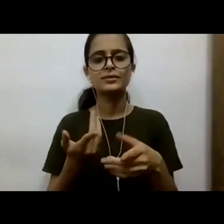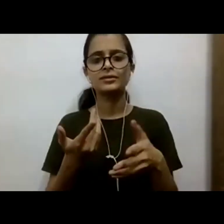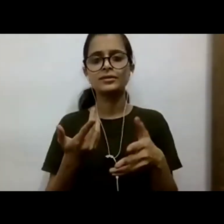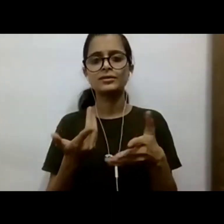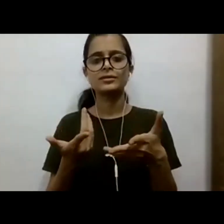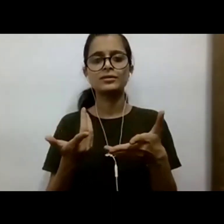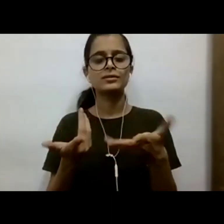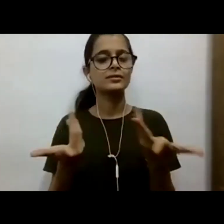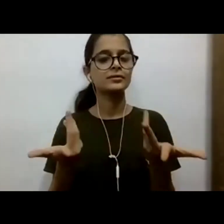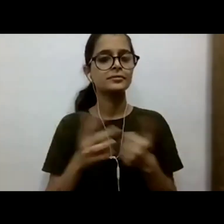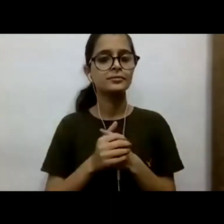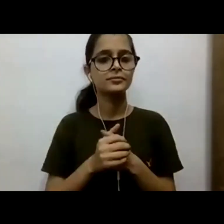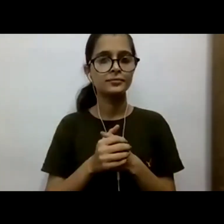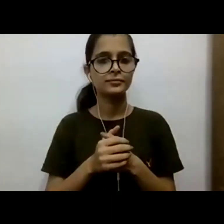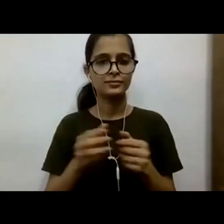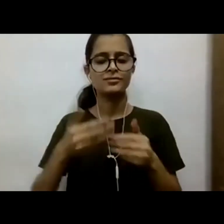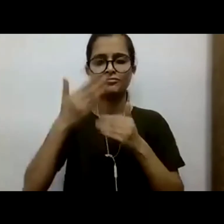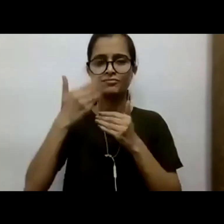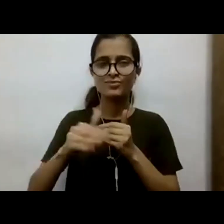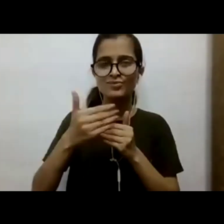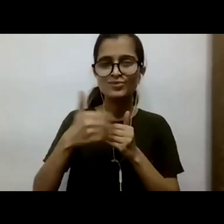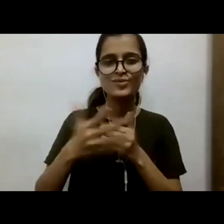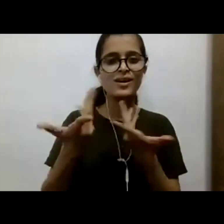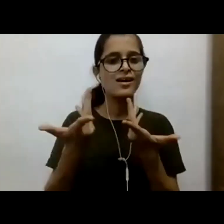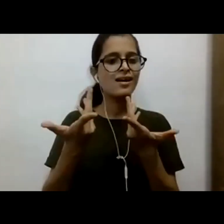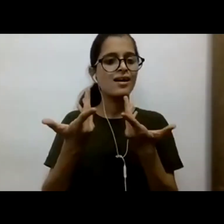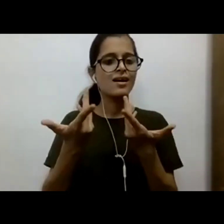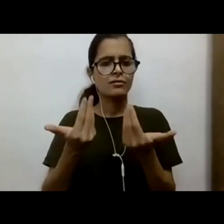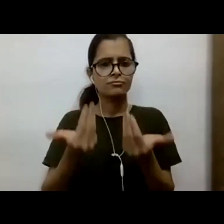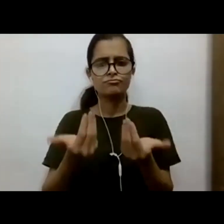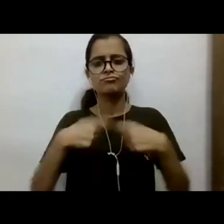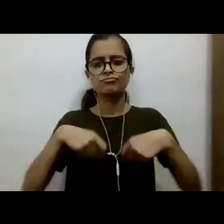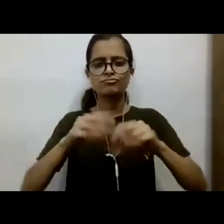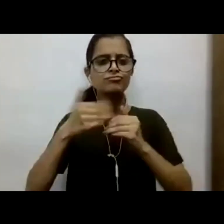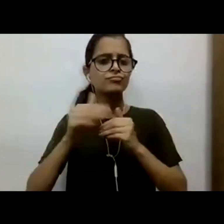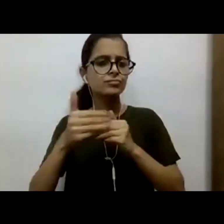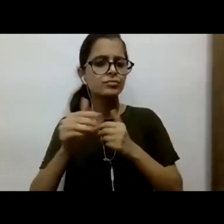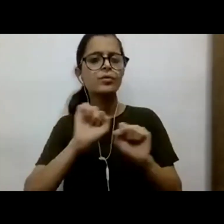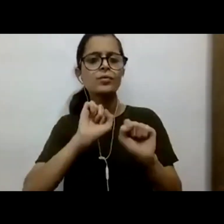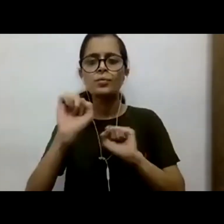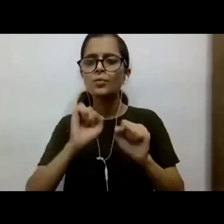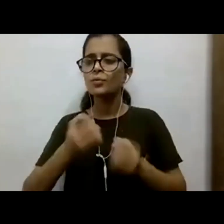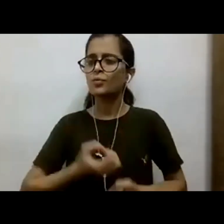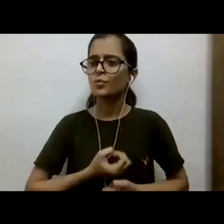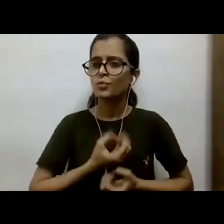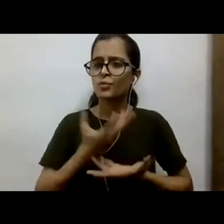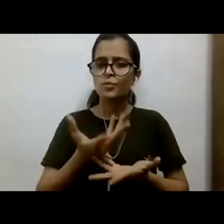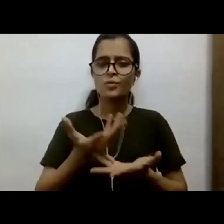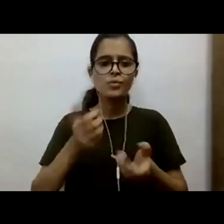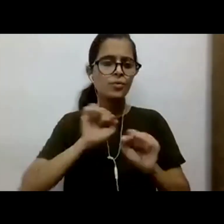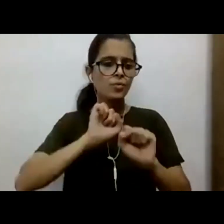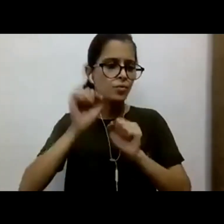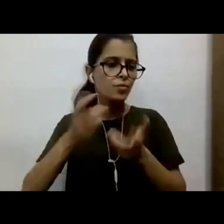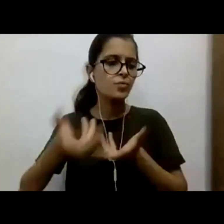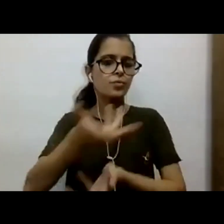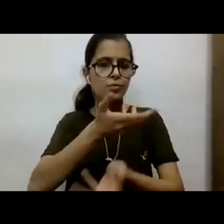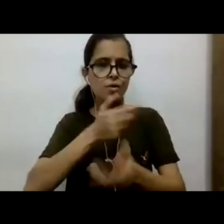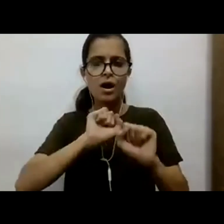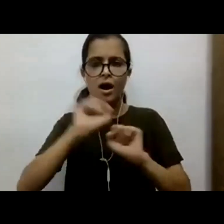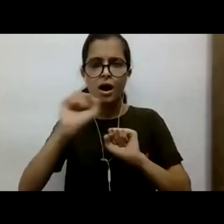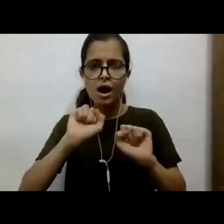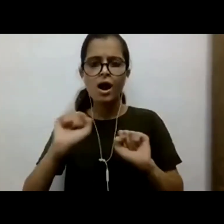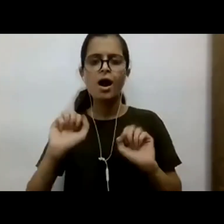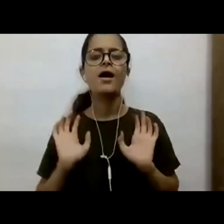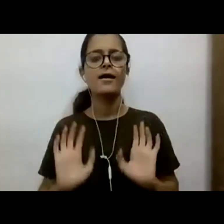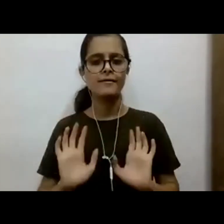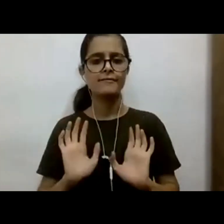has been going on that have been concerned, which have been expressed by the, you know, United Nations and their chiefs on